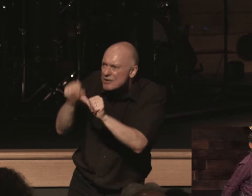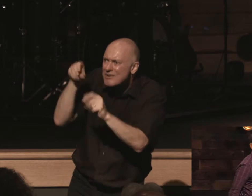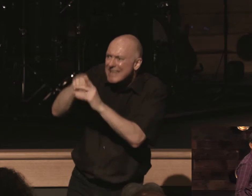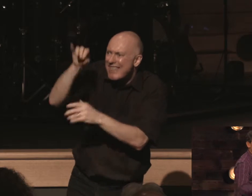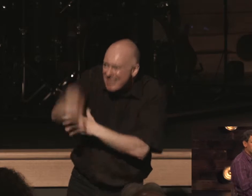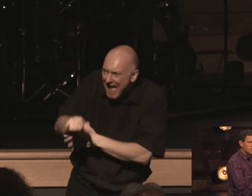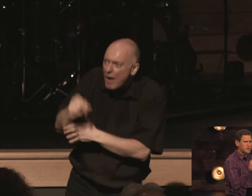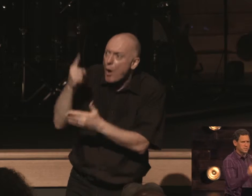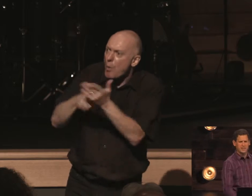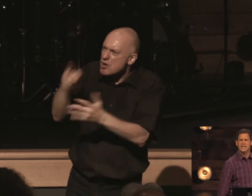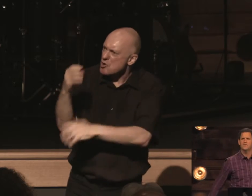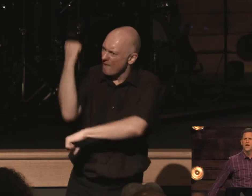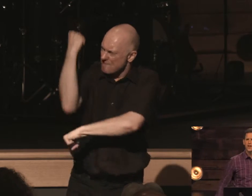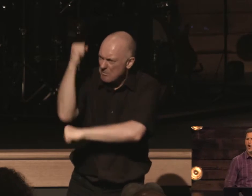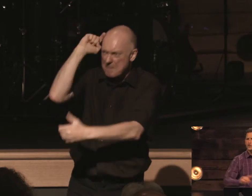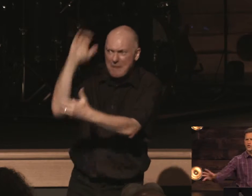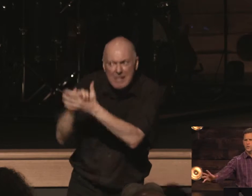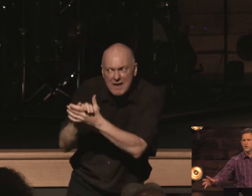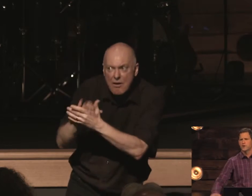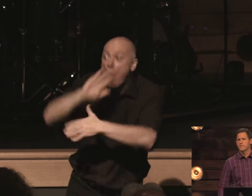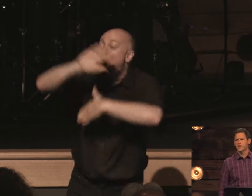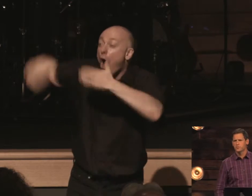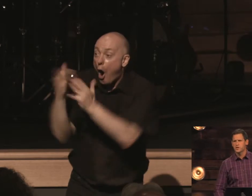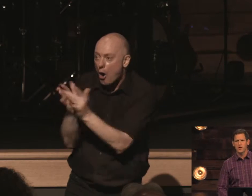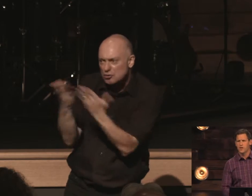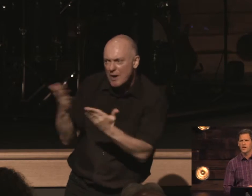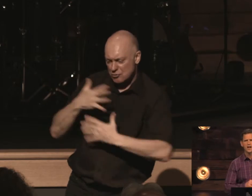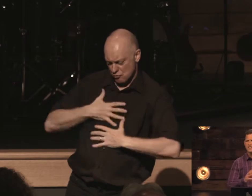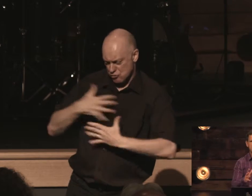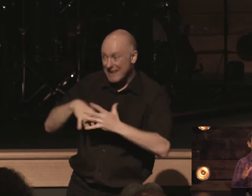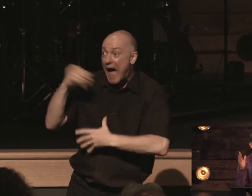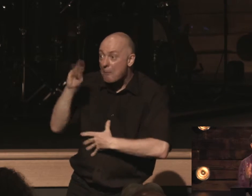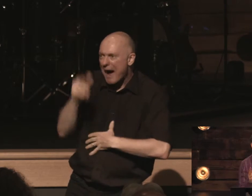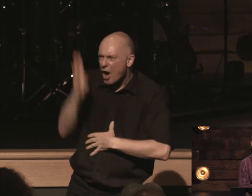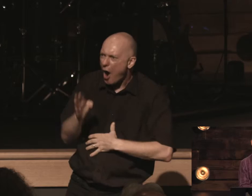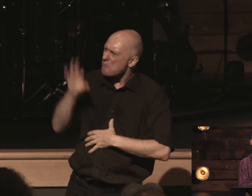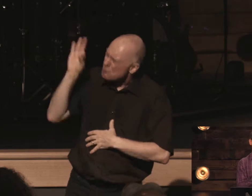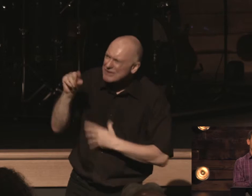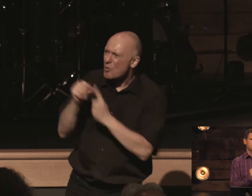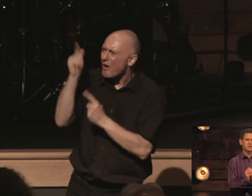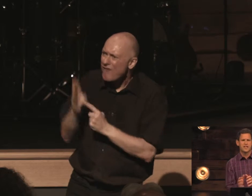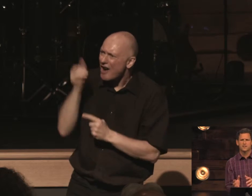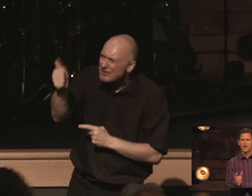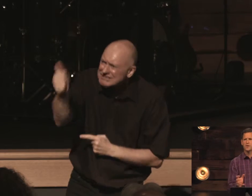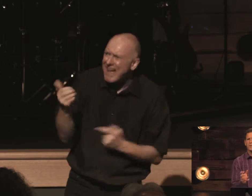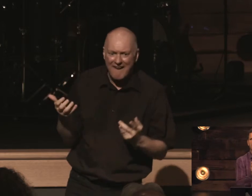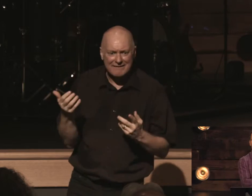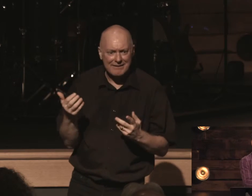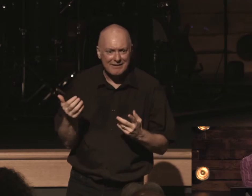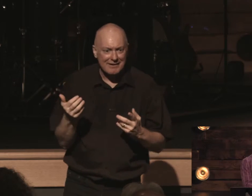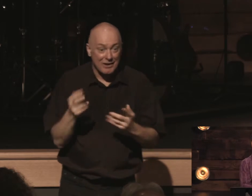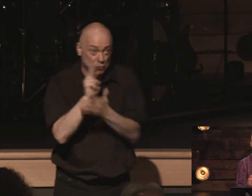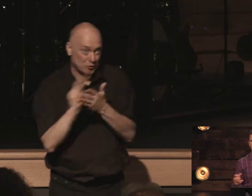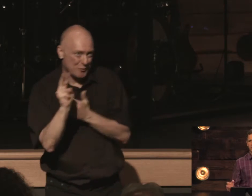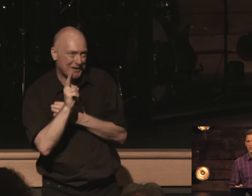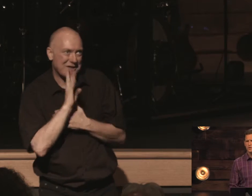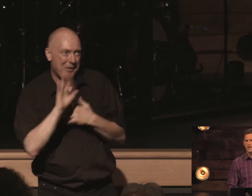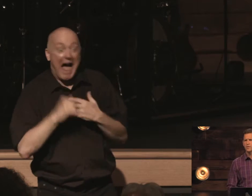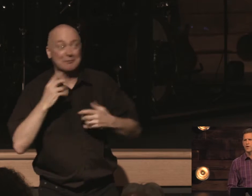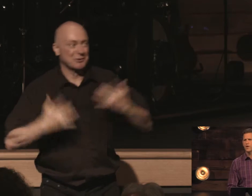which you have firmly believed that all scripture is breathed up by god timothy preach the word which is the text coming up in two weeks from now i'm so excited about